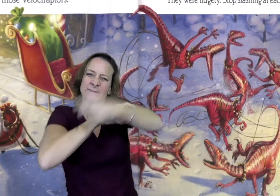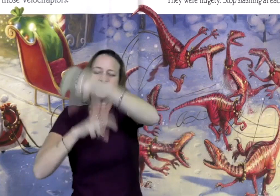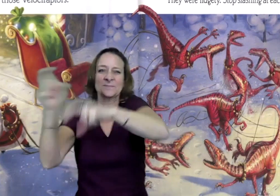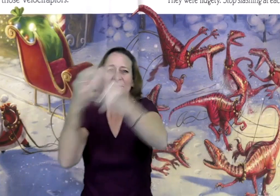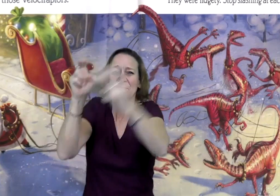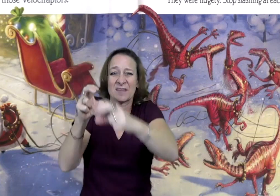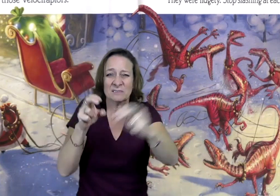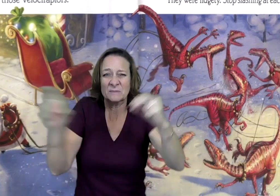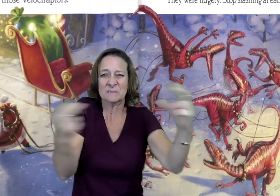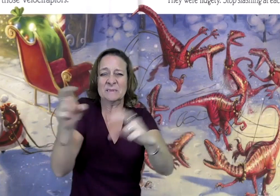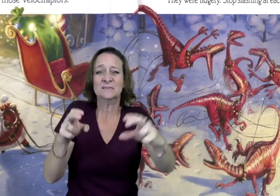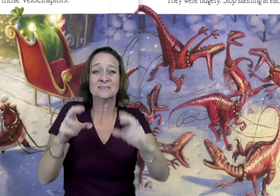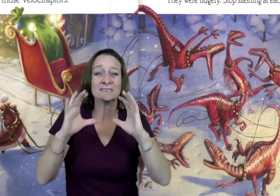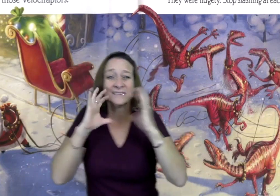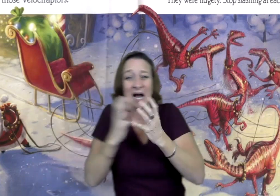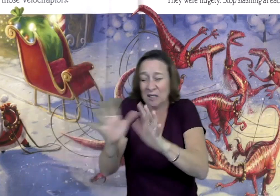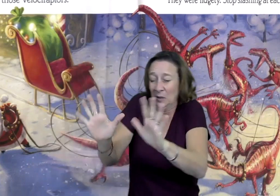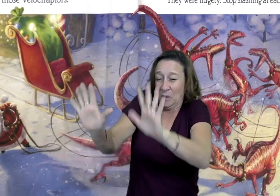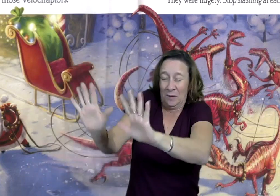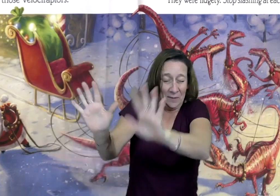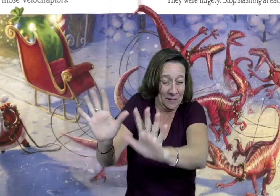Stop slashing at each other.